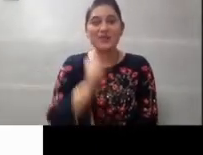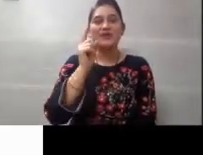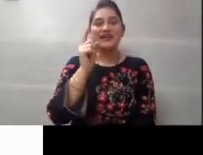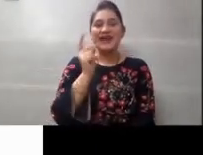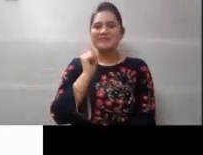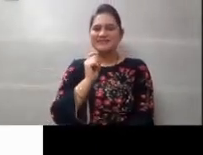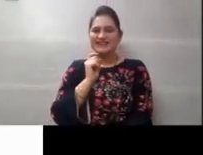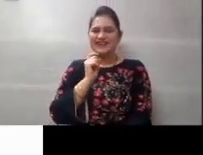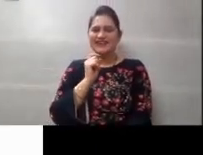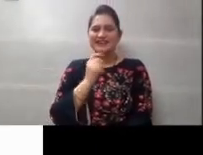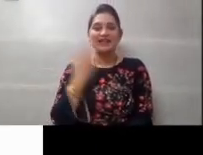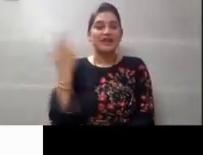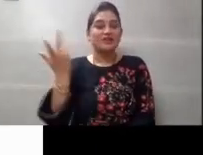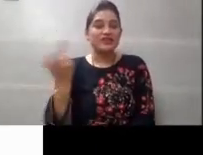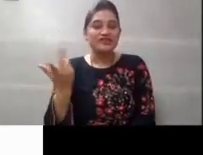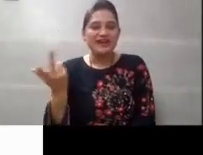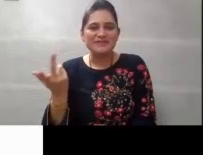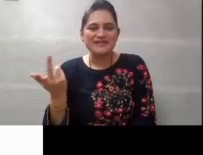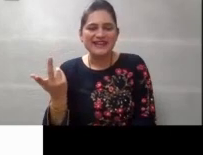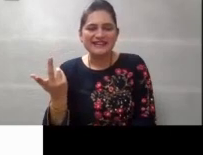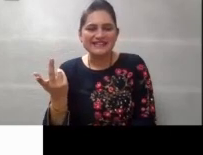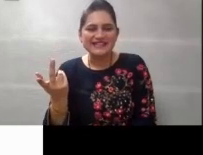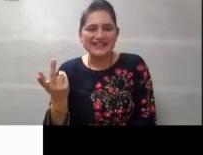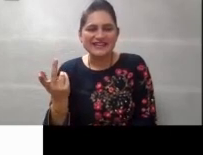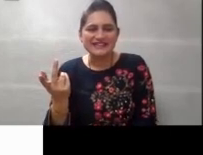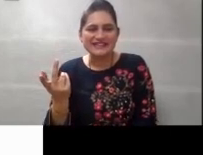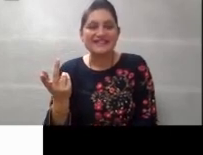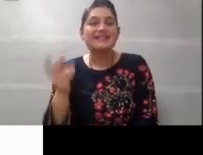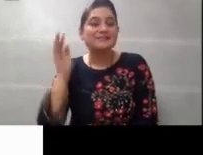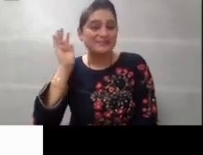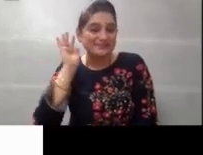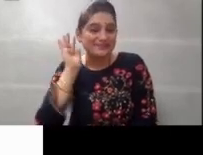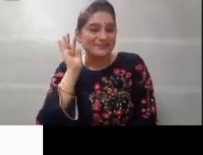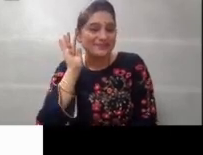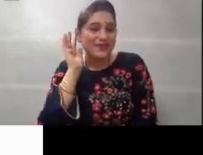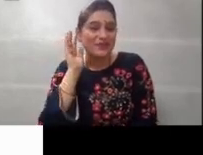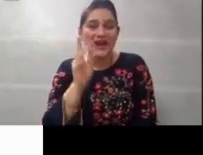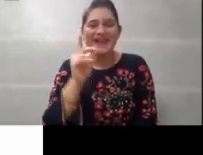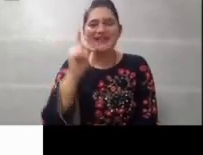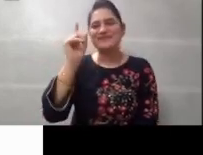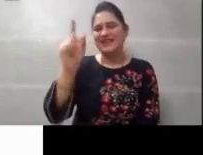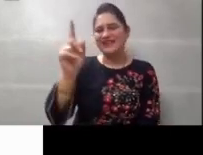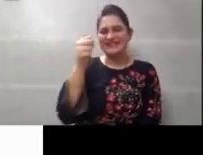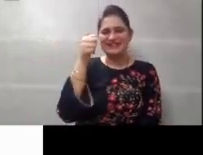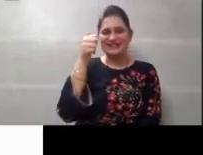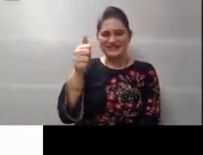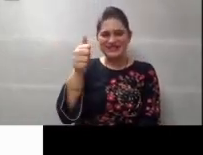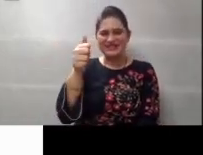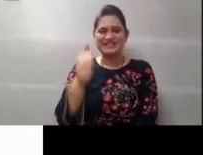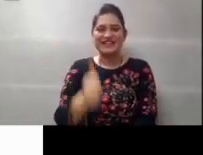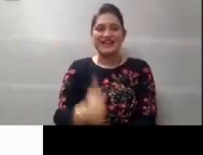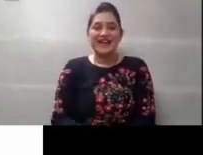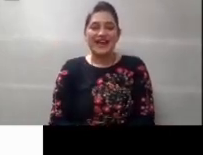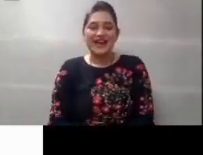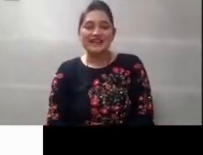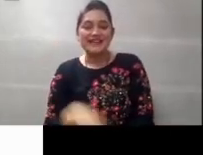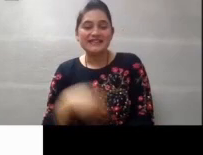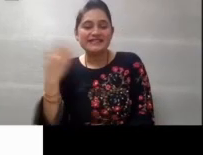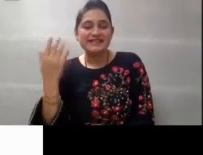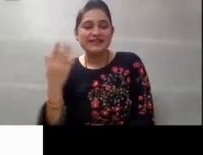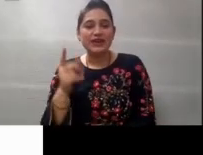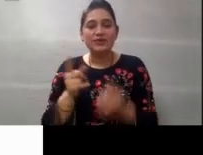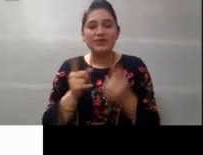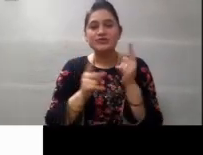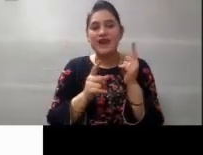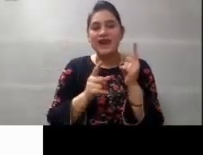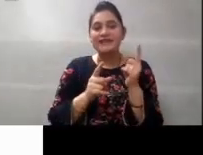eyes. Oh, number time. Which number time is this? Hmm? One. Very good. And